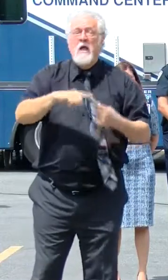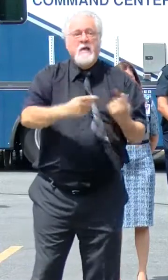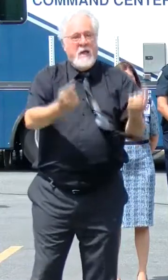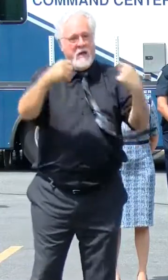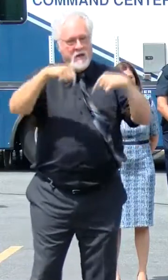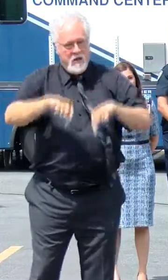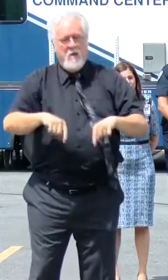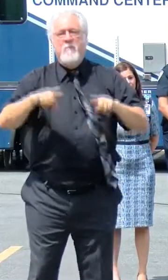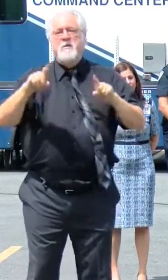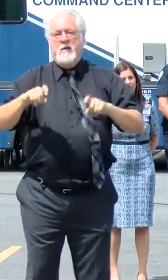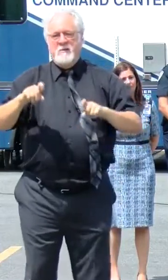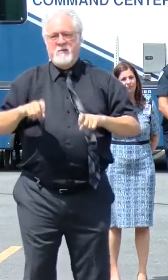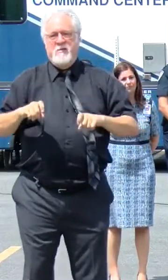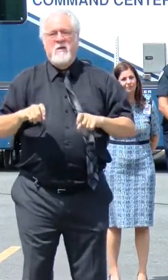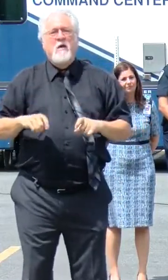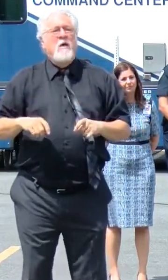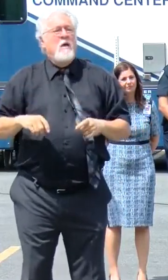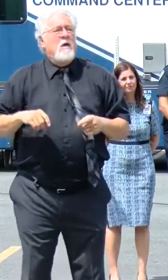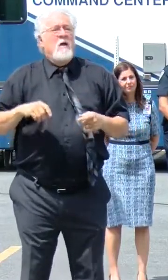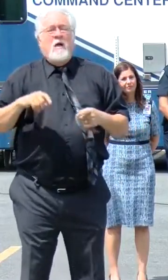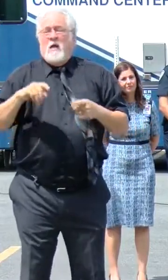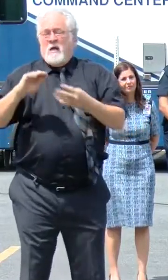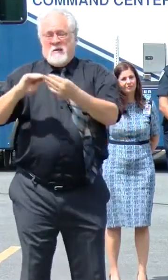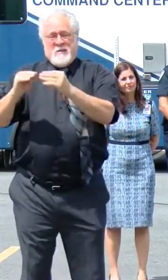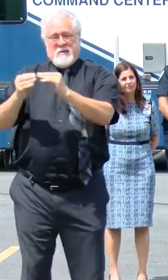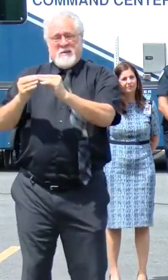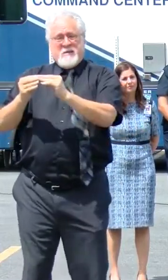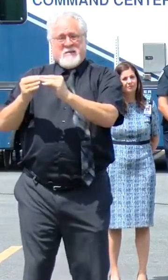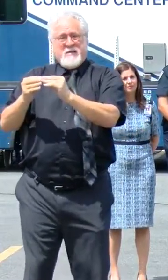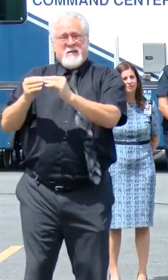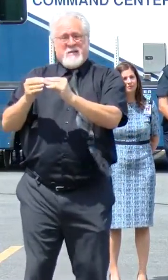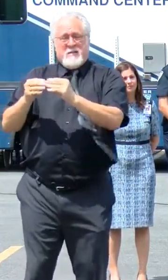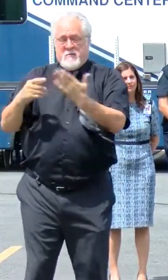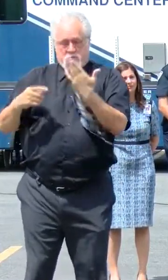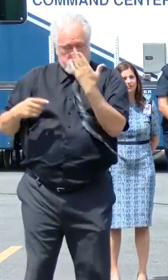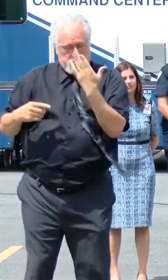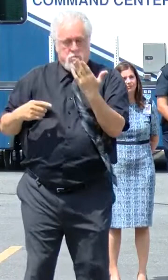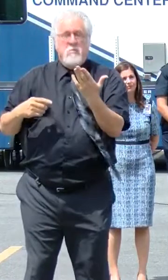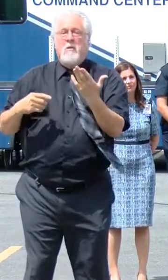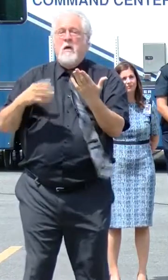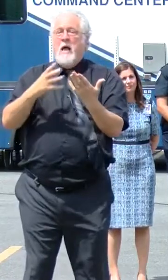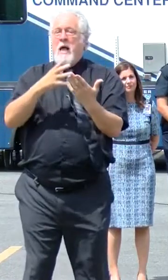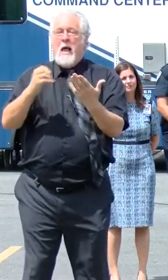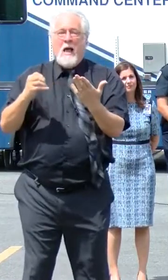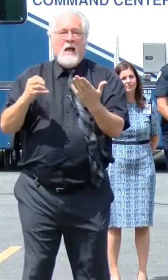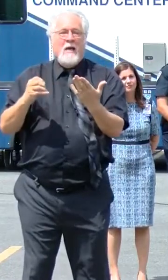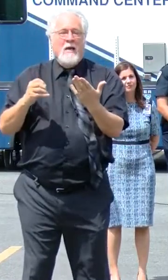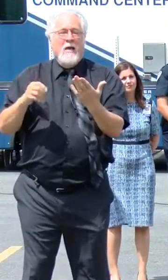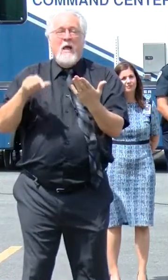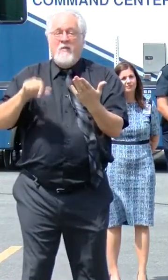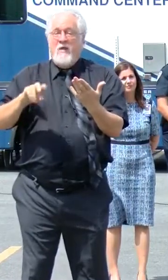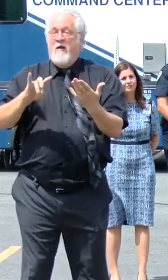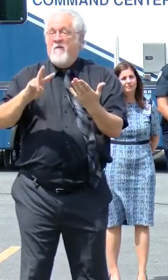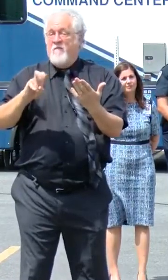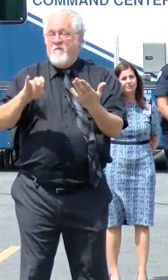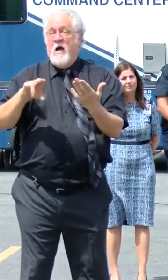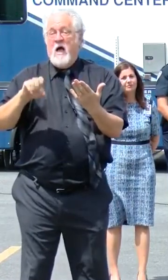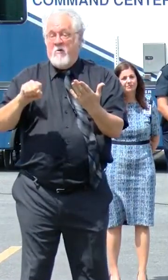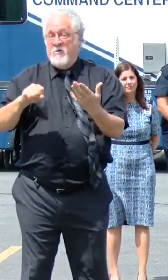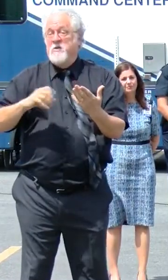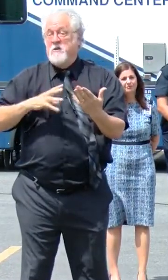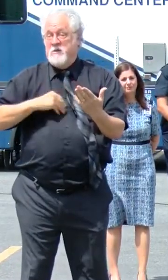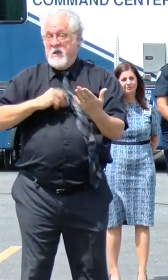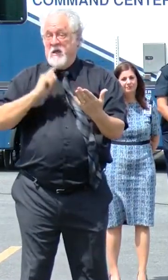come and be tested. Because the statistics have bared themselves out. And this virus is to be taken